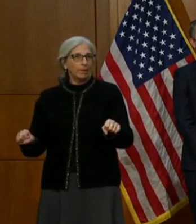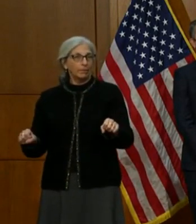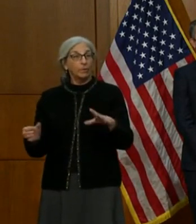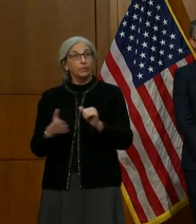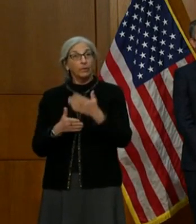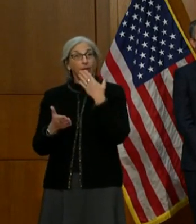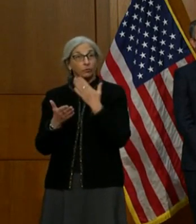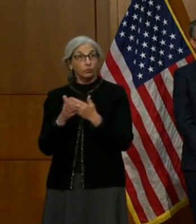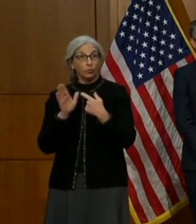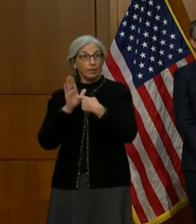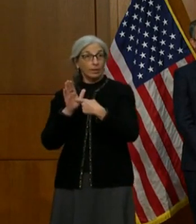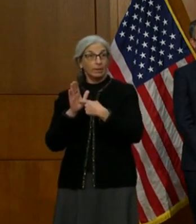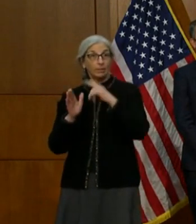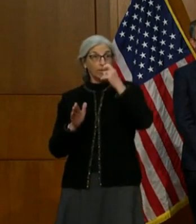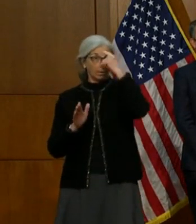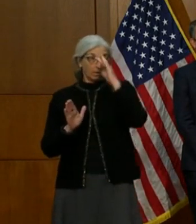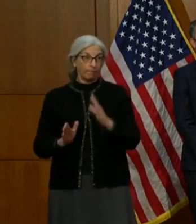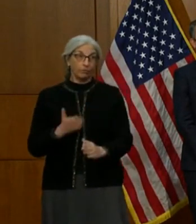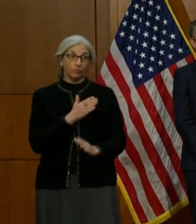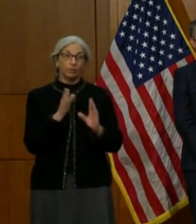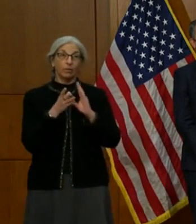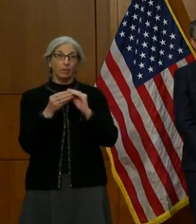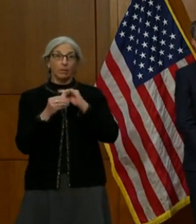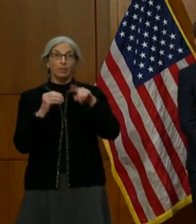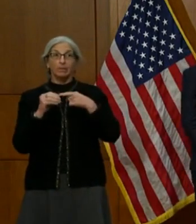around flexibility as we move forward together.